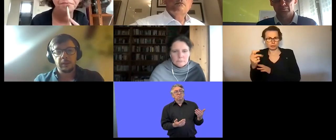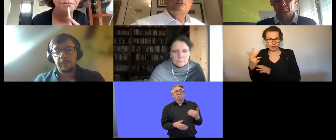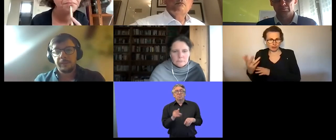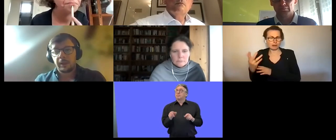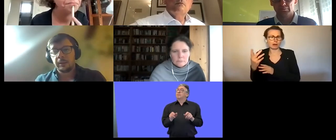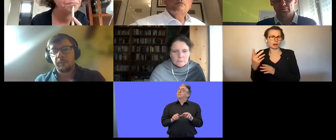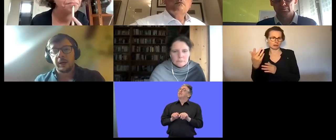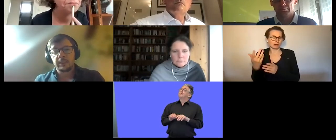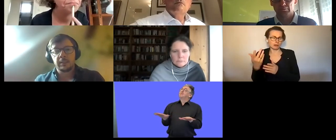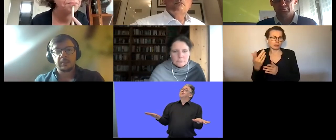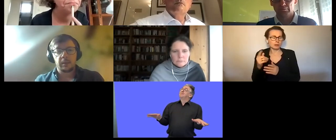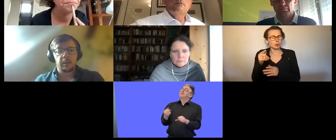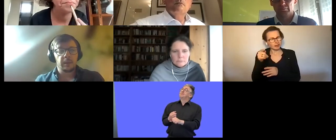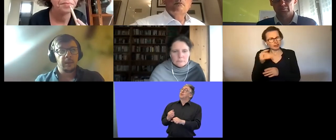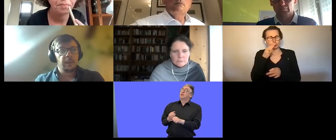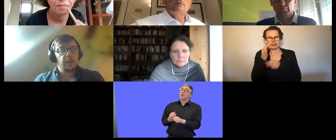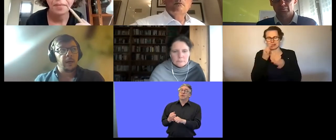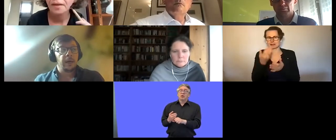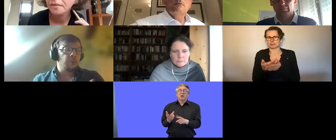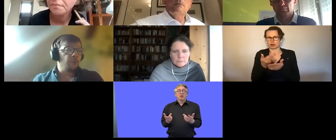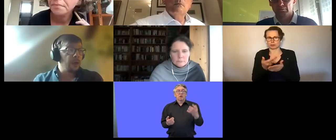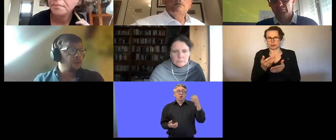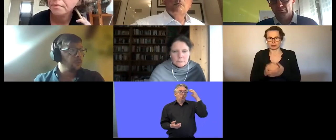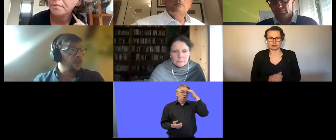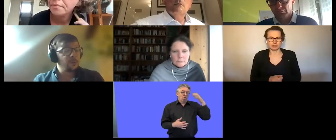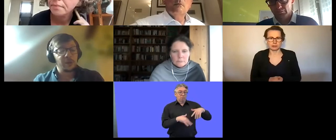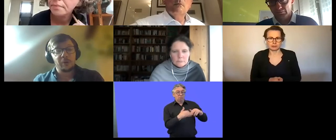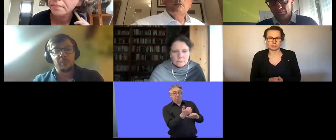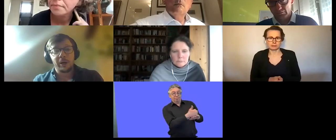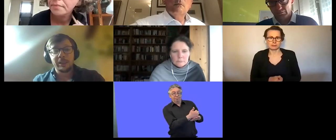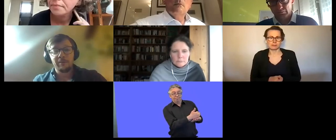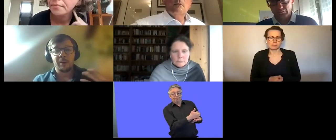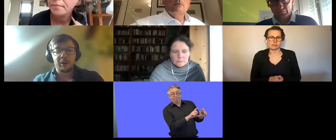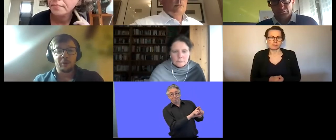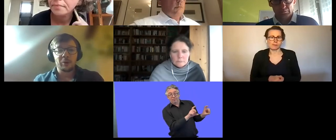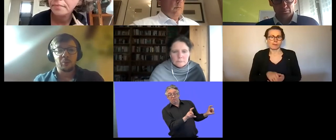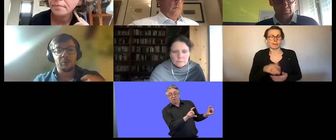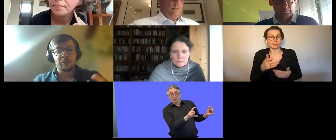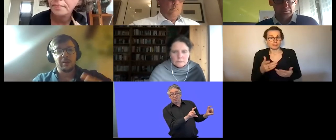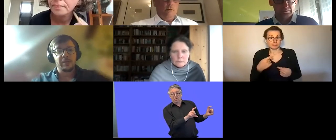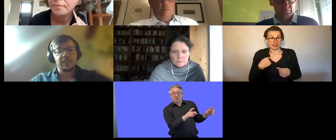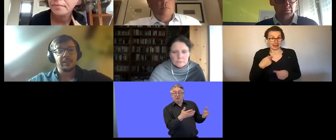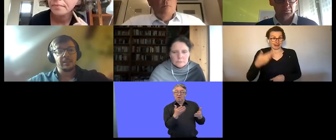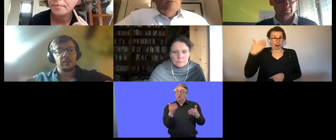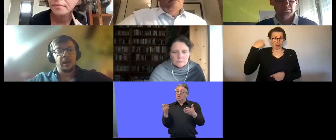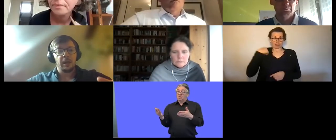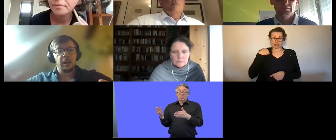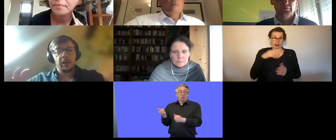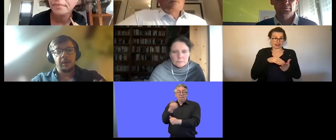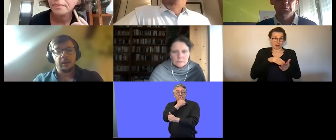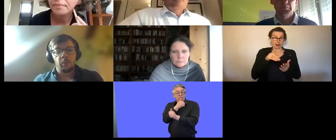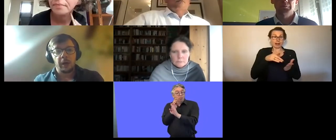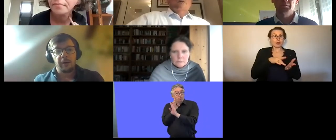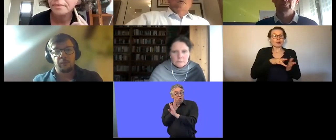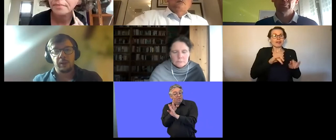enterprises uh i i couldn't i couldn't make it because i was on parental leave by my colleagues went to see their facilities uh